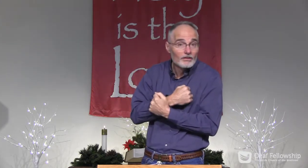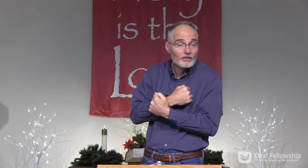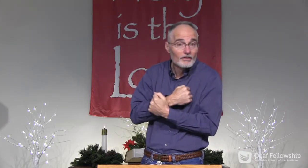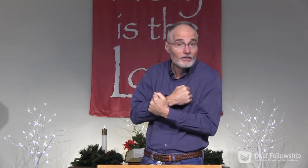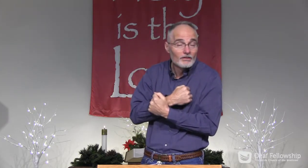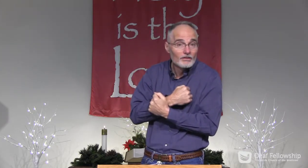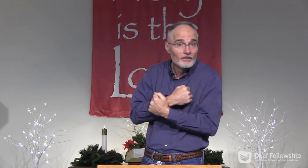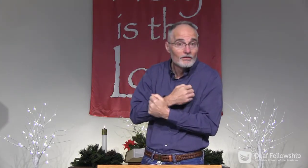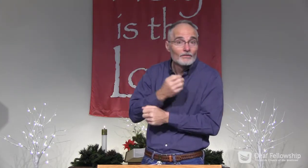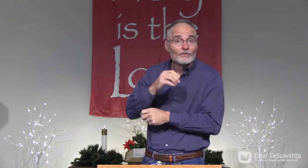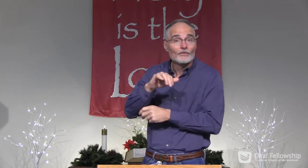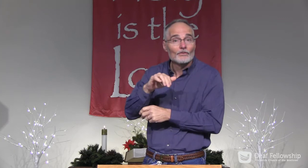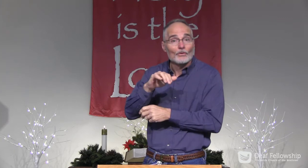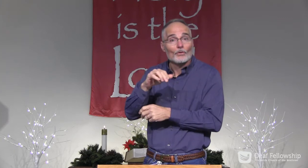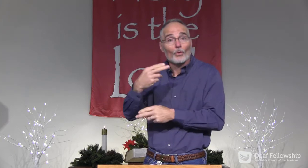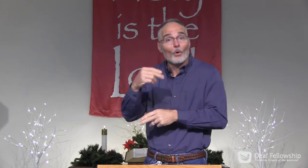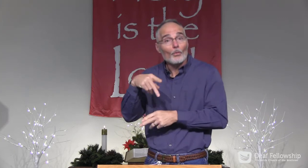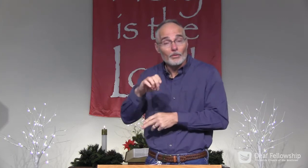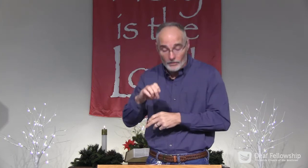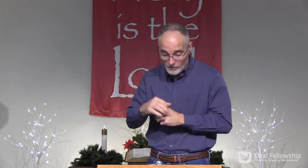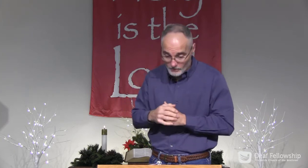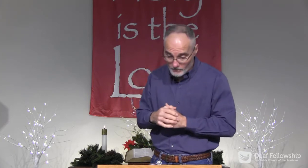love or hope.